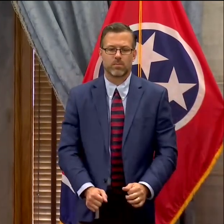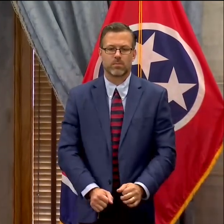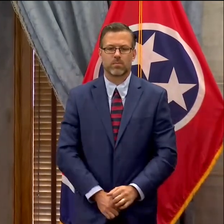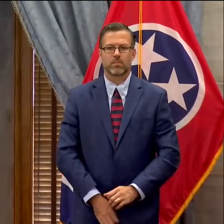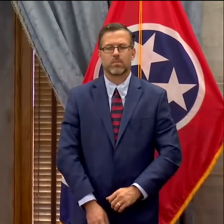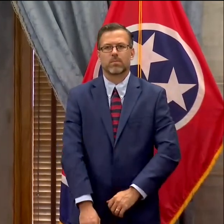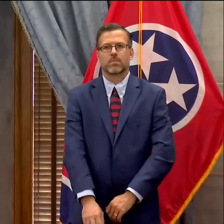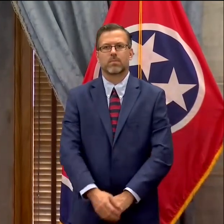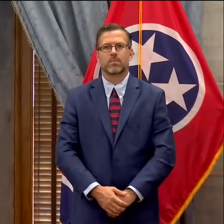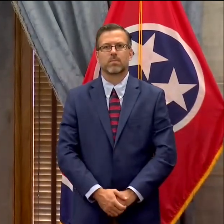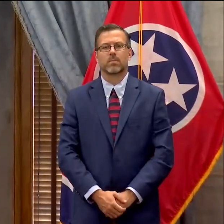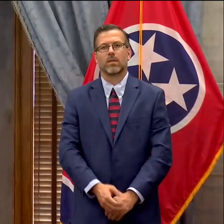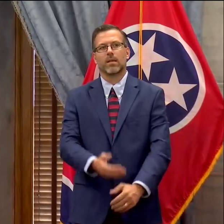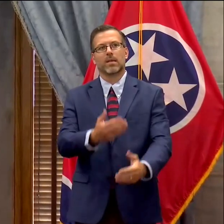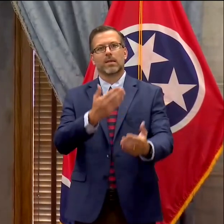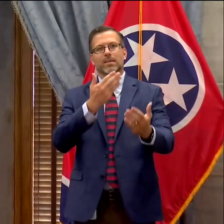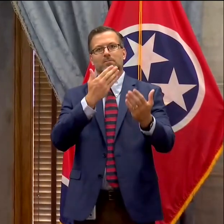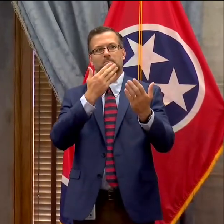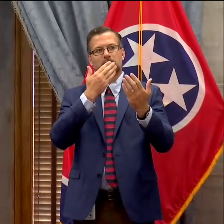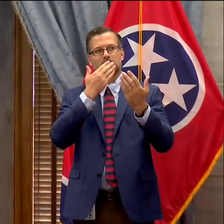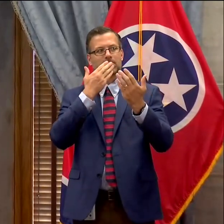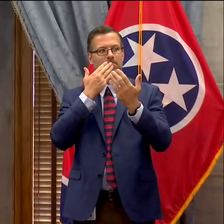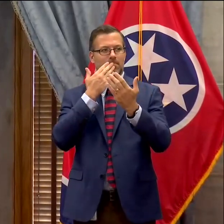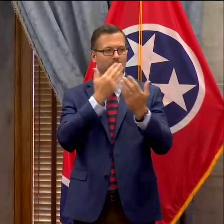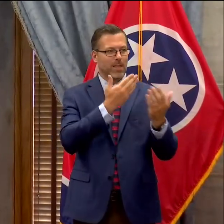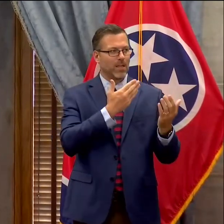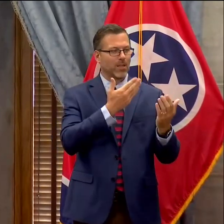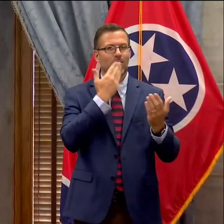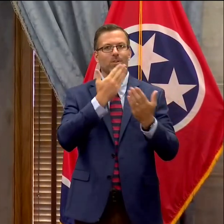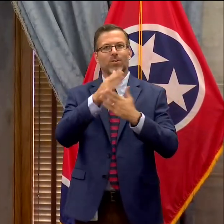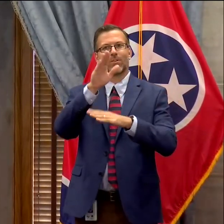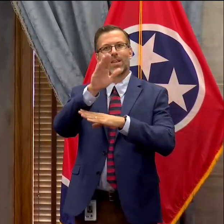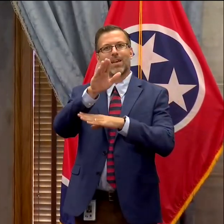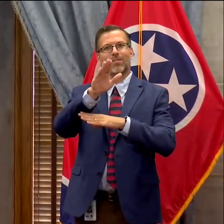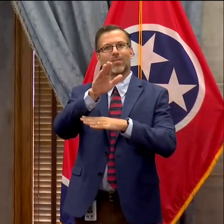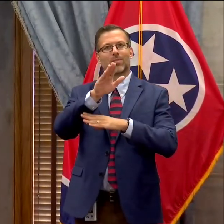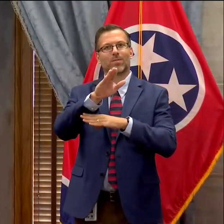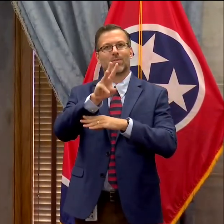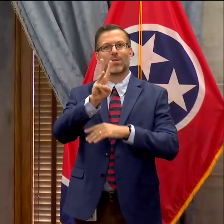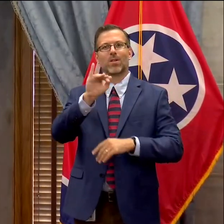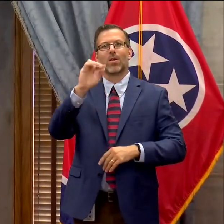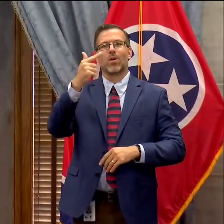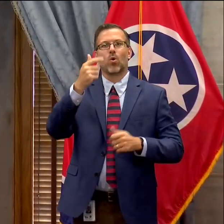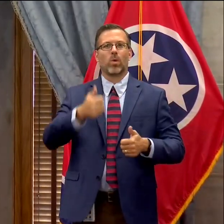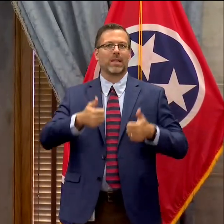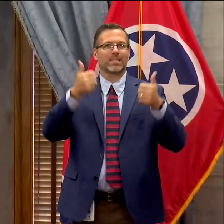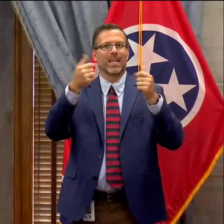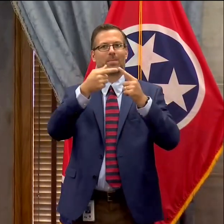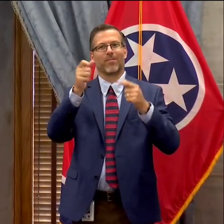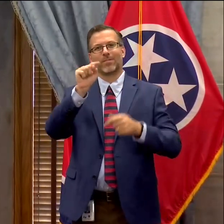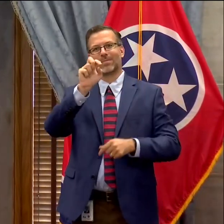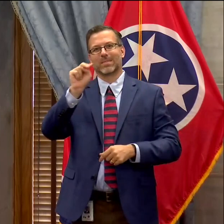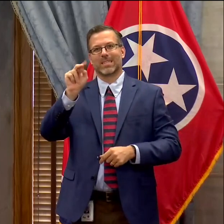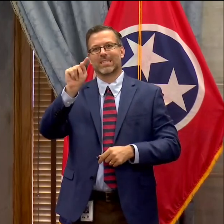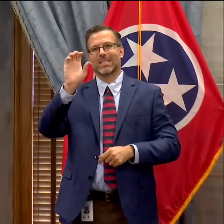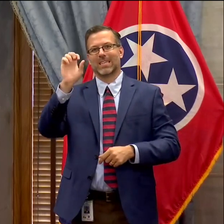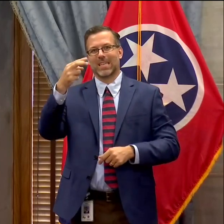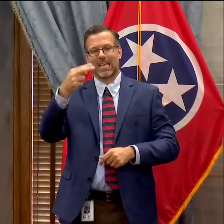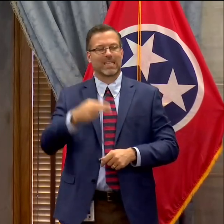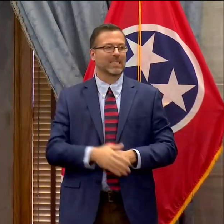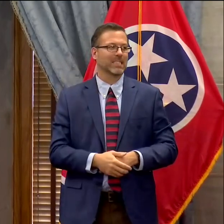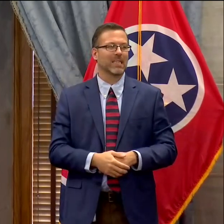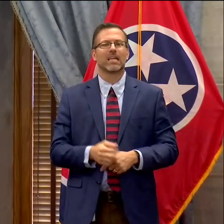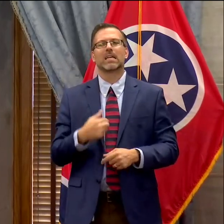Well, thank you and good afternoon and hello wings up from Tennessee Tech. I'm certainly happy to provide a campus